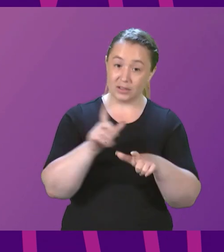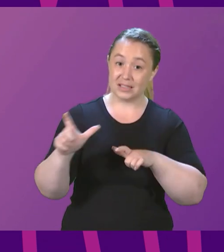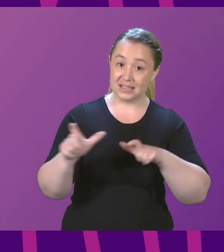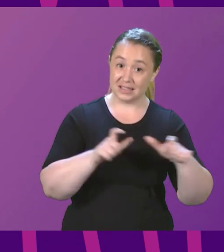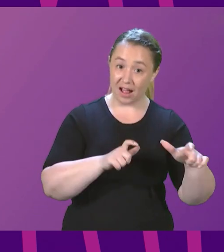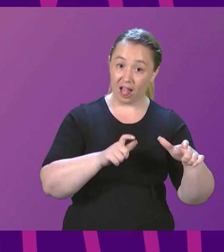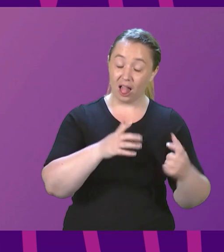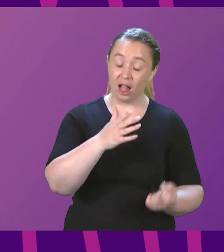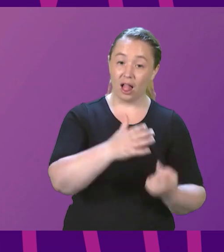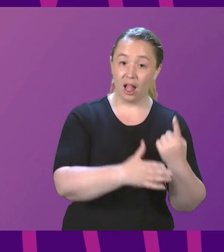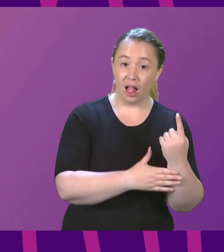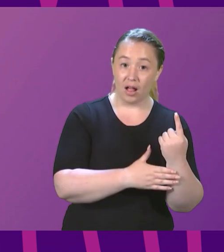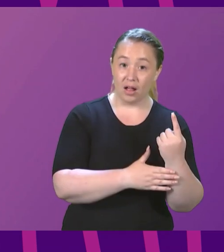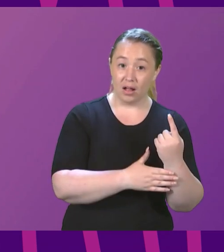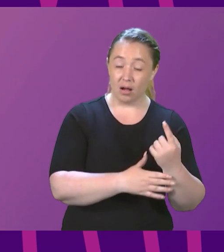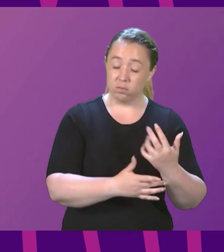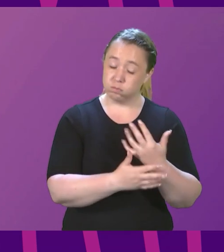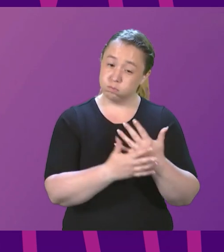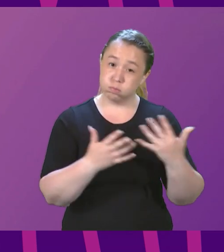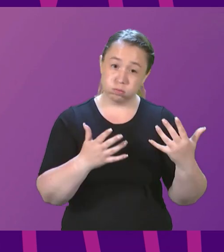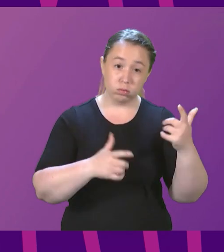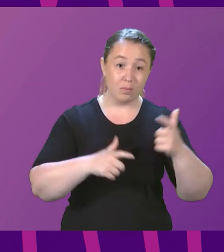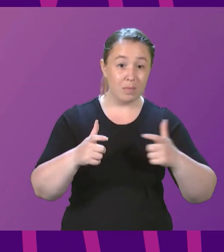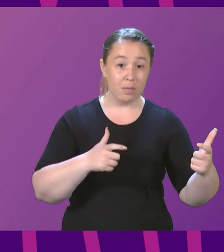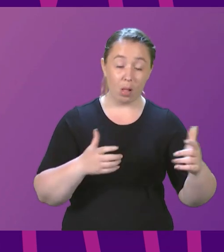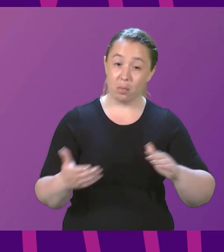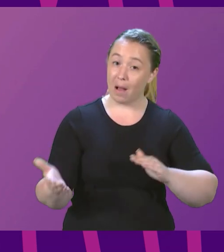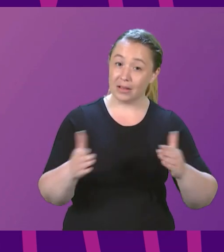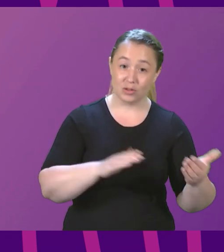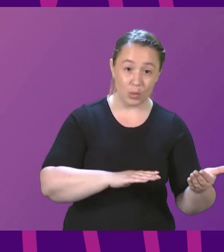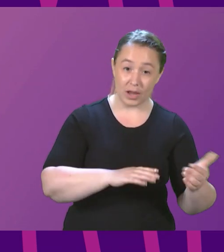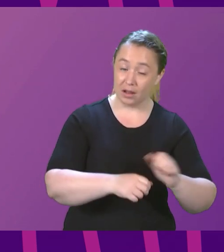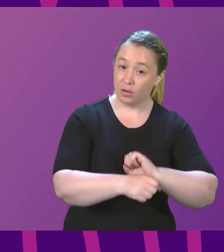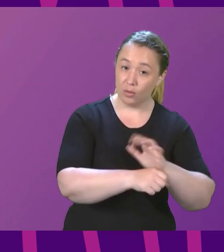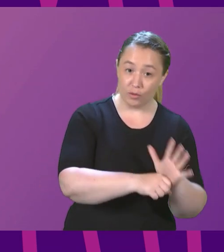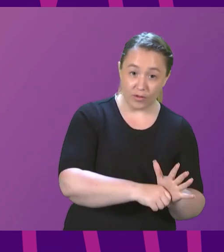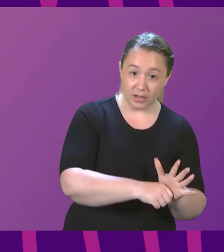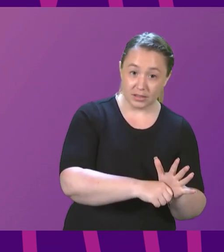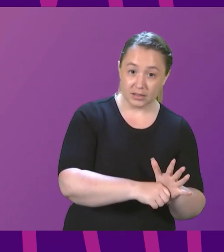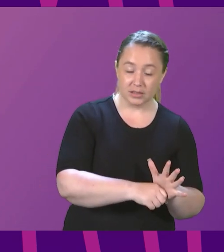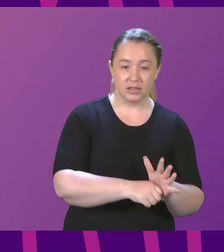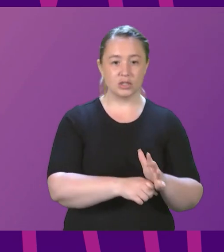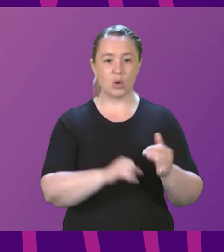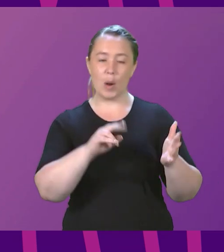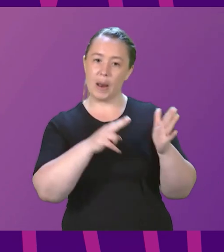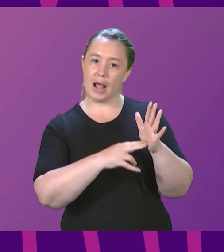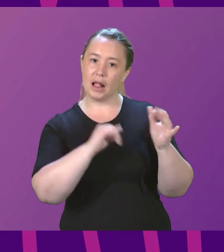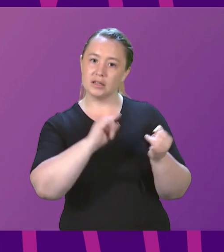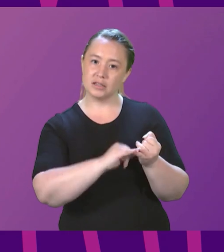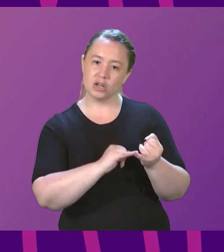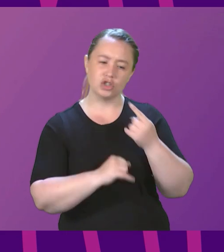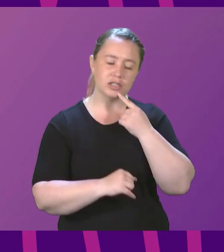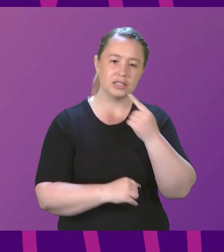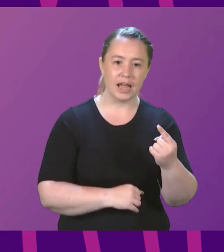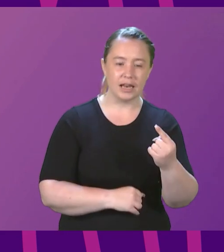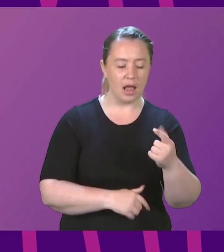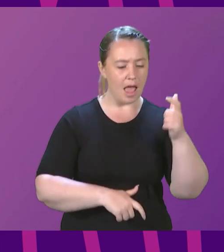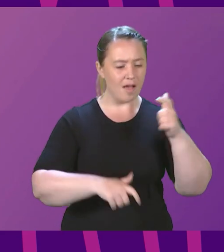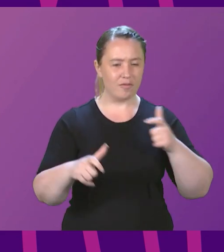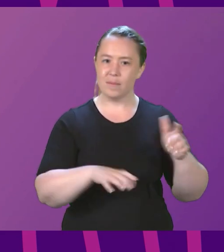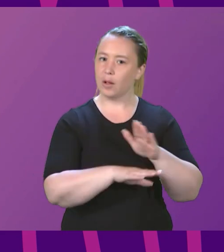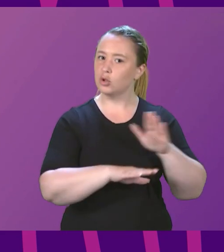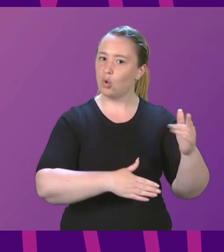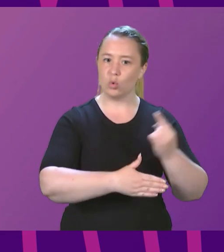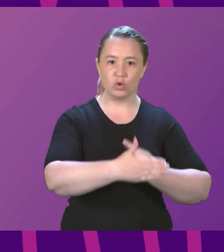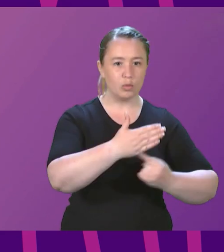citizens had lost their lives. Nicola Sturgeon said during that campaign that people who didn't support a referendum or independence